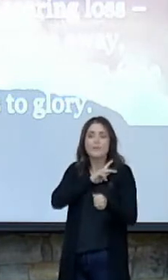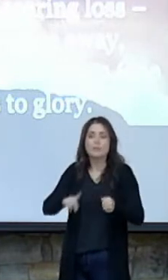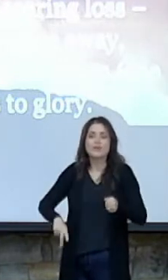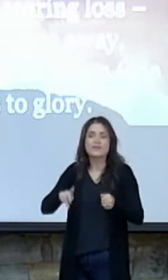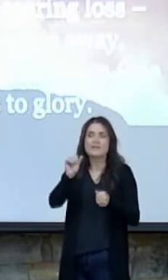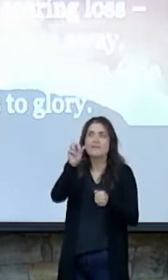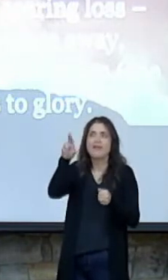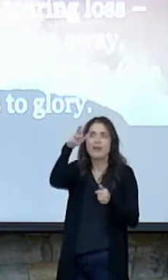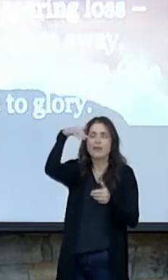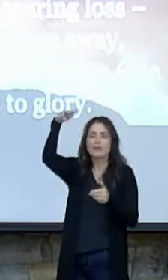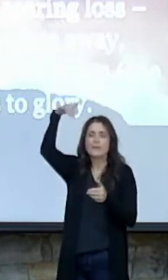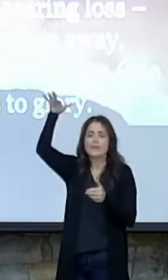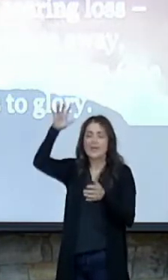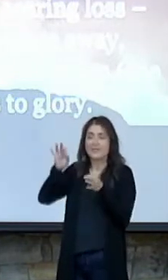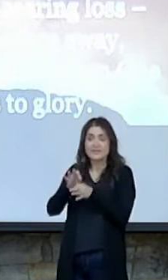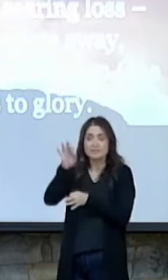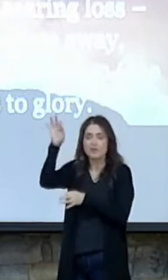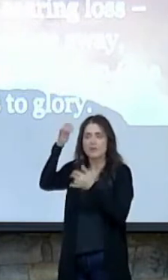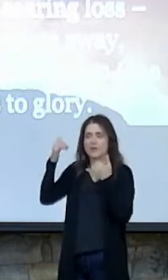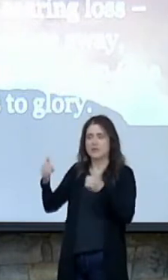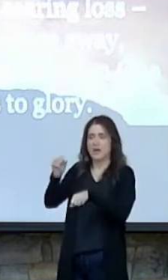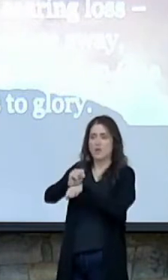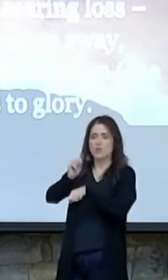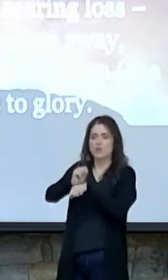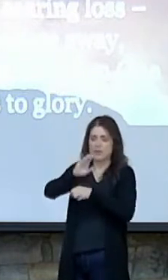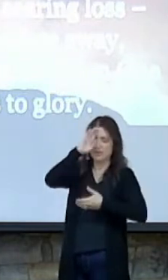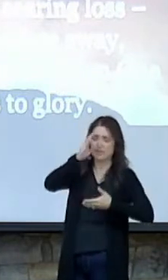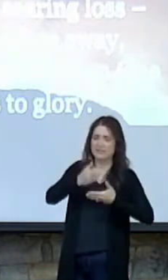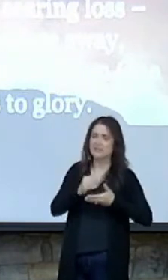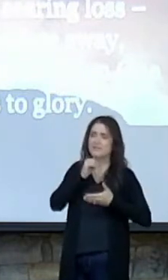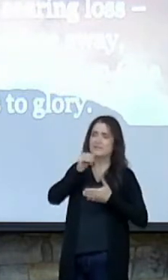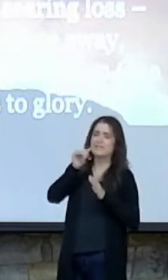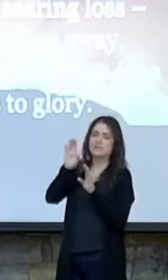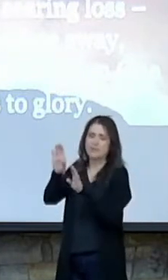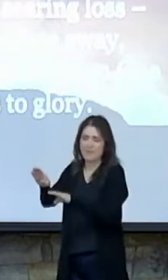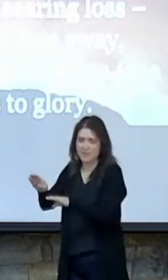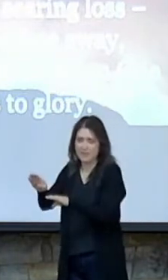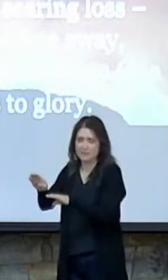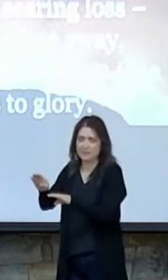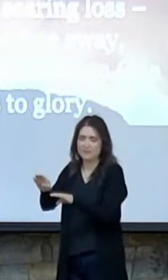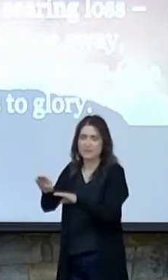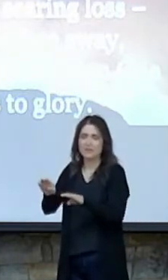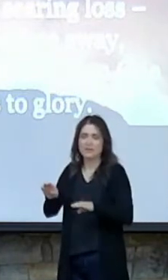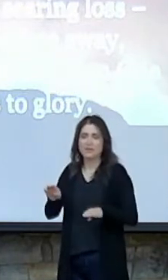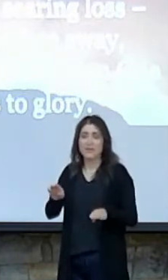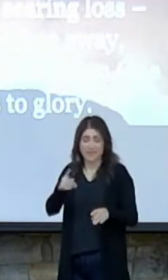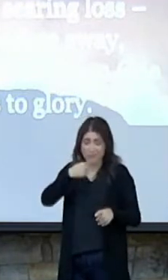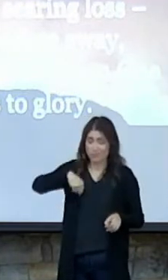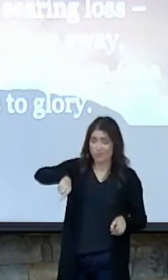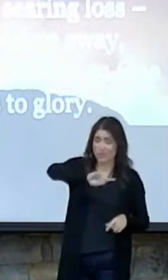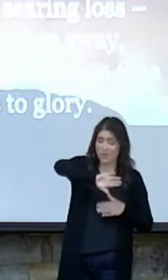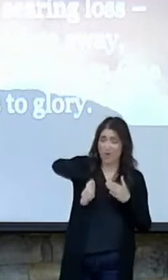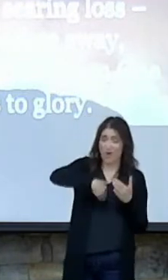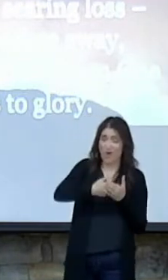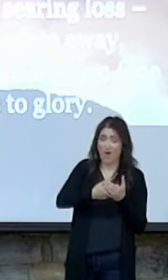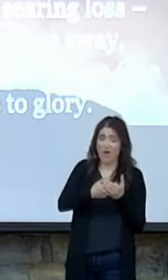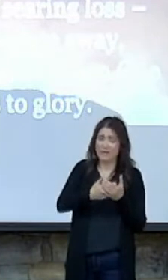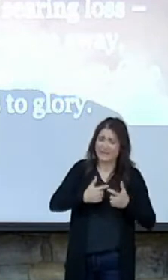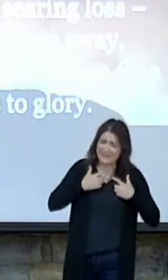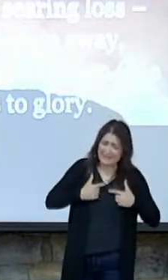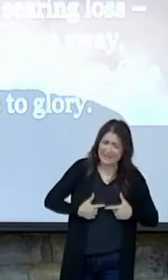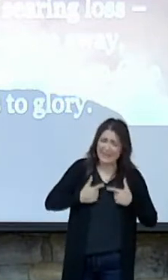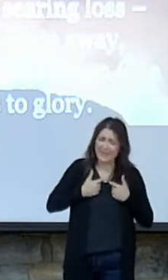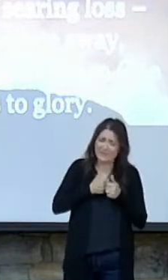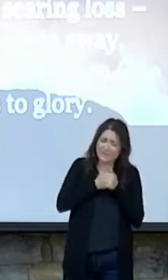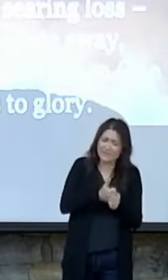that is now at work in the sons of disobedience, among whom we all once lived in the passions of our flesh,